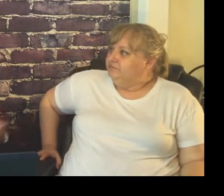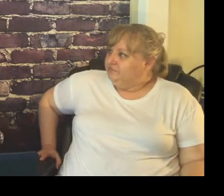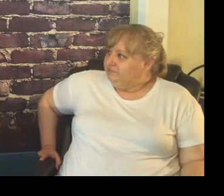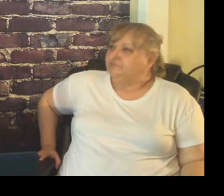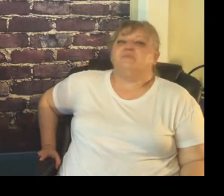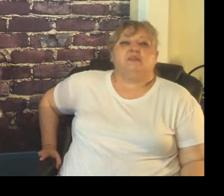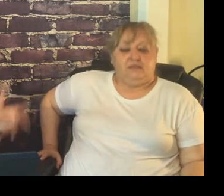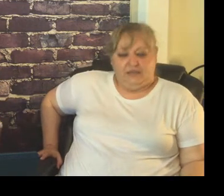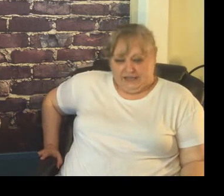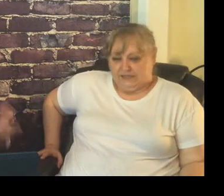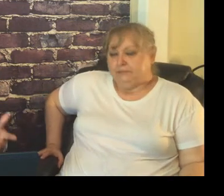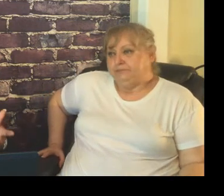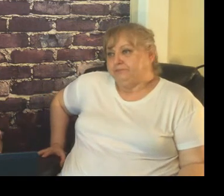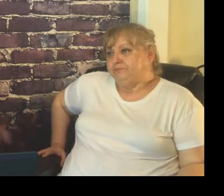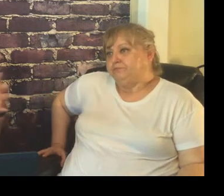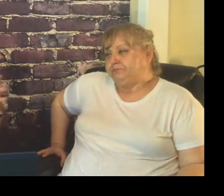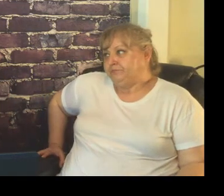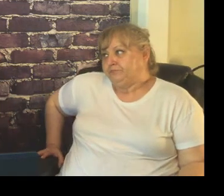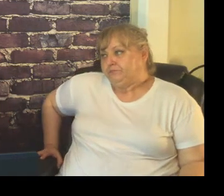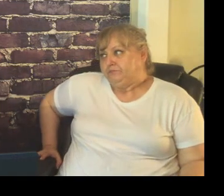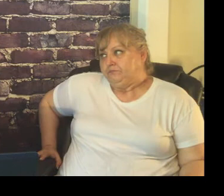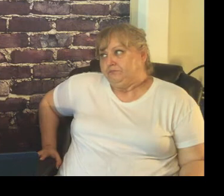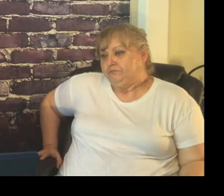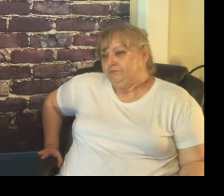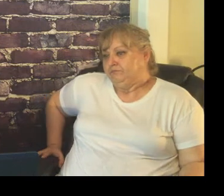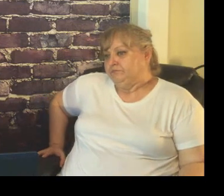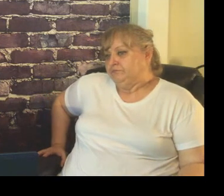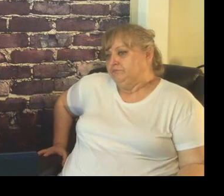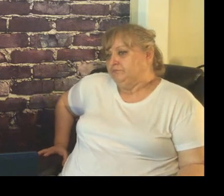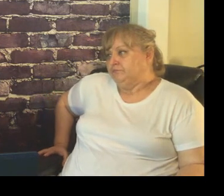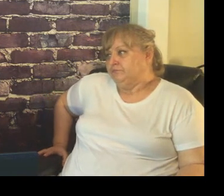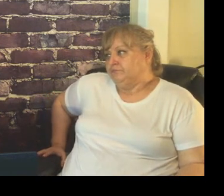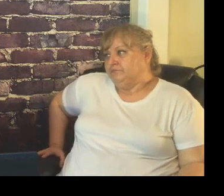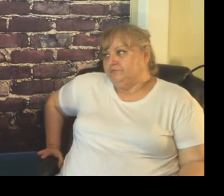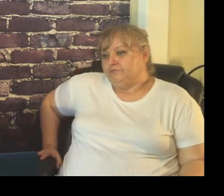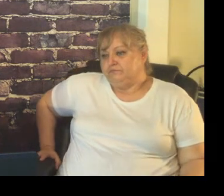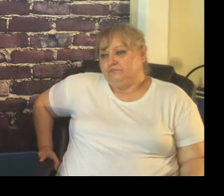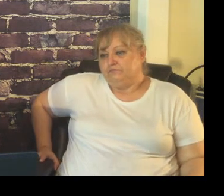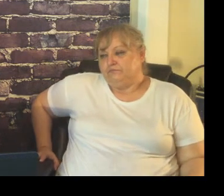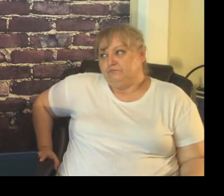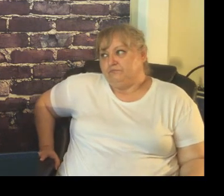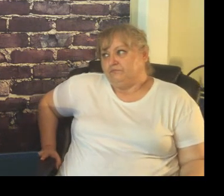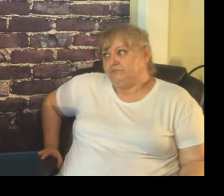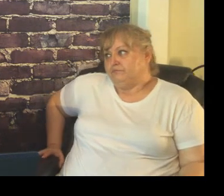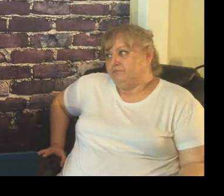statements and that kind of thing and for me personally I feel like if I feel like it's